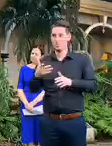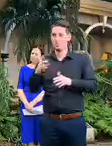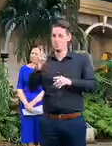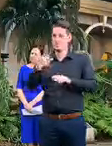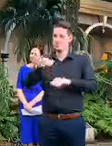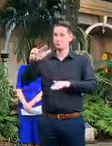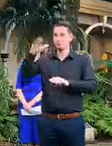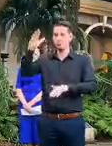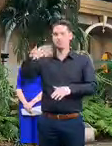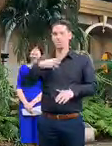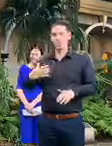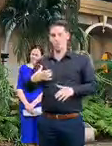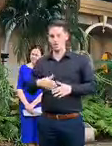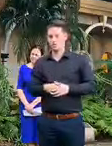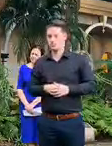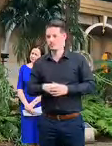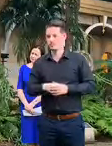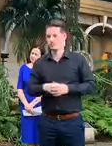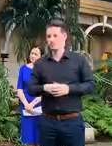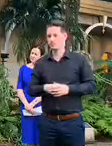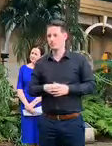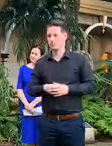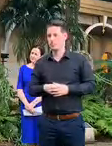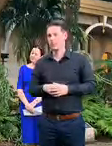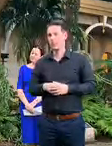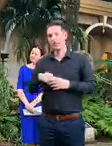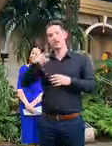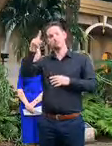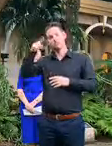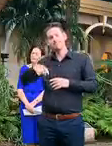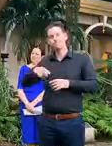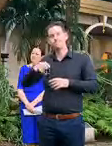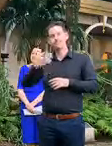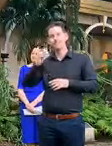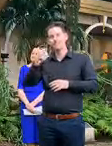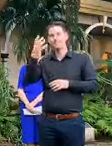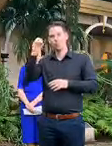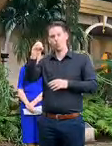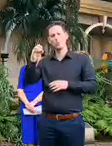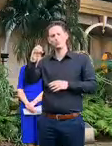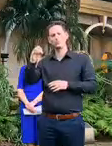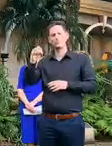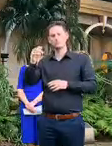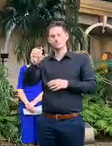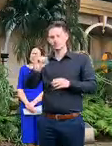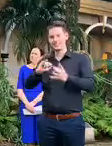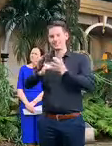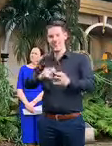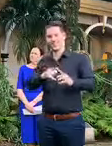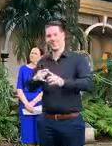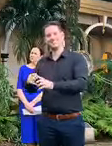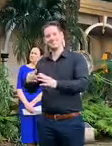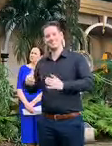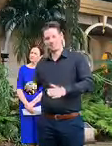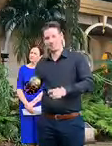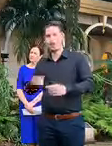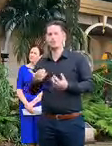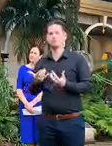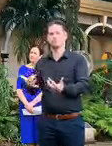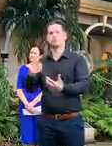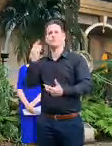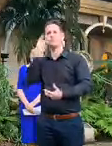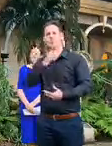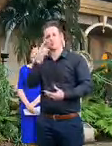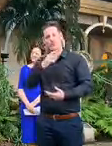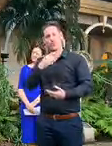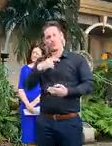cases but the vast majority of those cases are down in the southeast corner where our population is where we'd